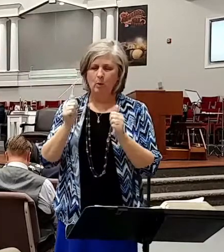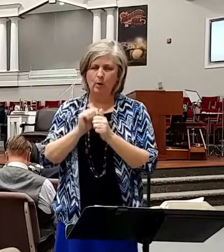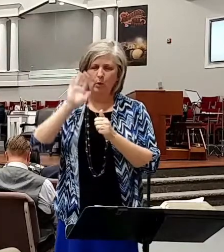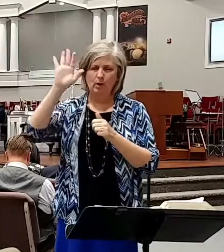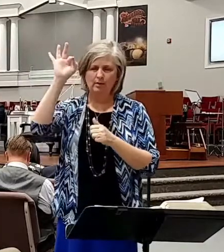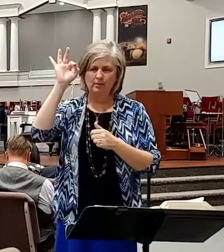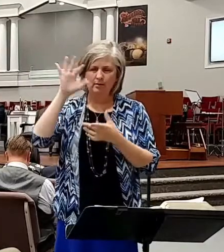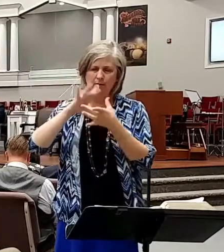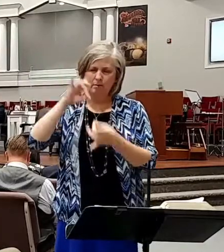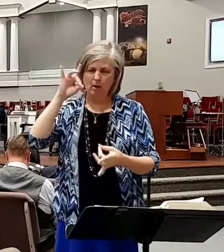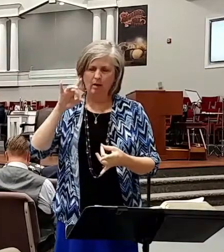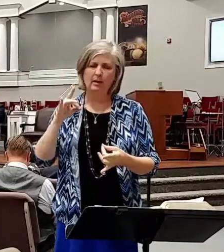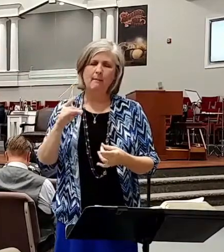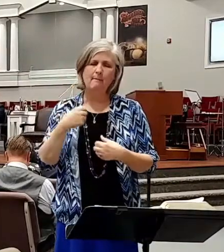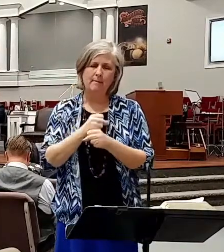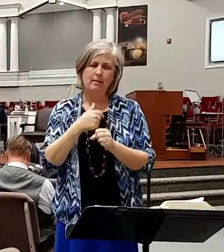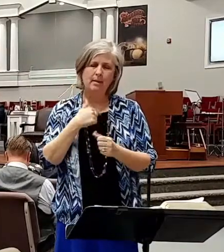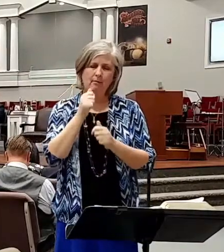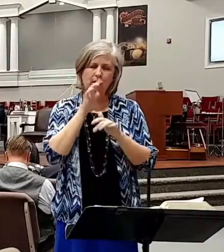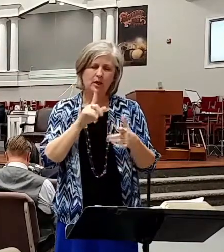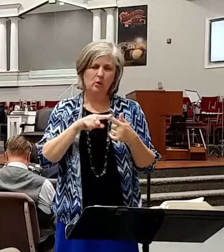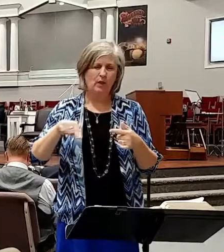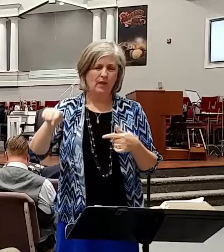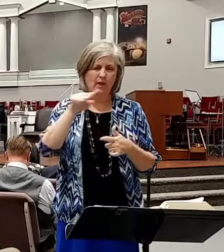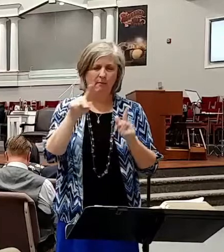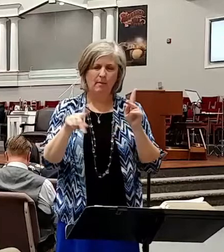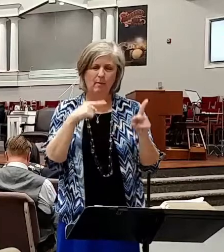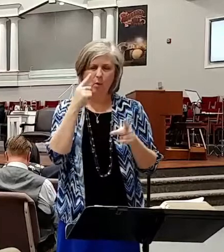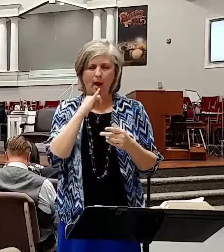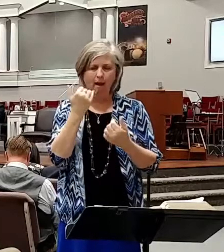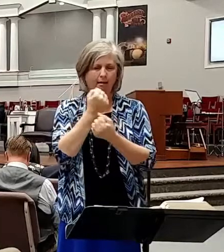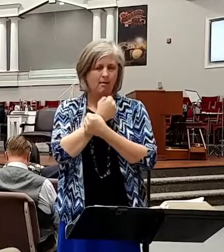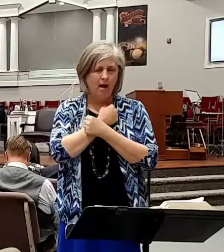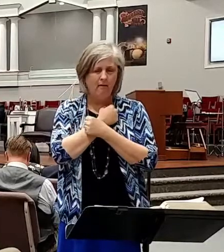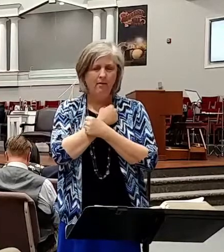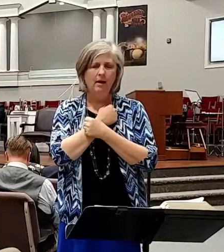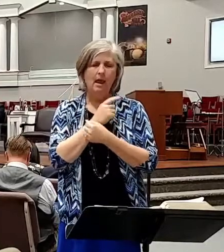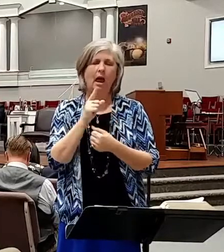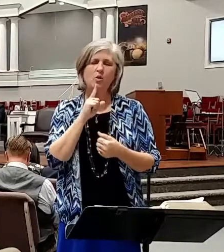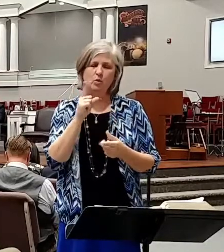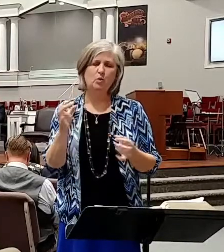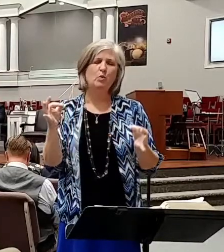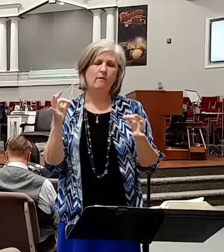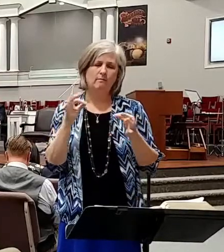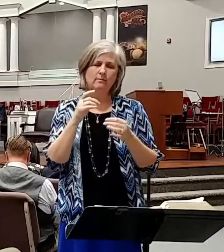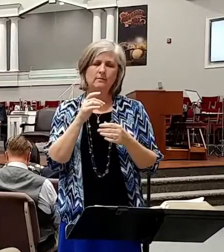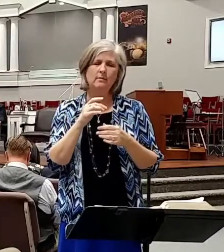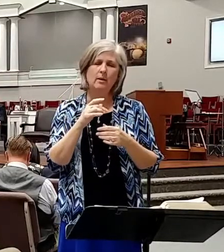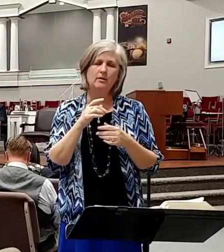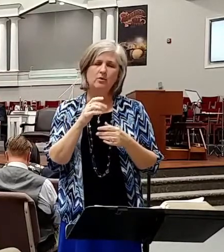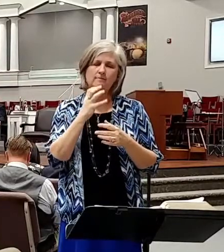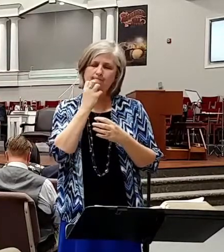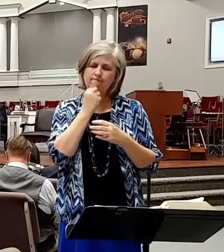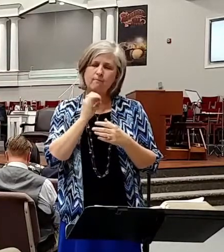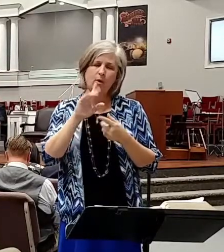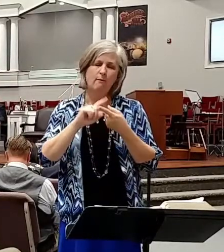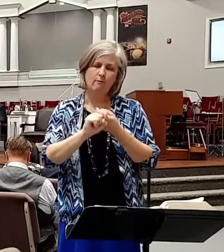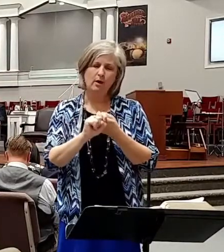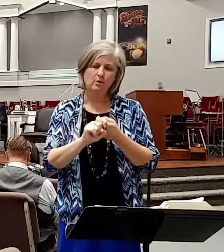out to be a blessing to these dear people who I love. And I value their friendship. And I want to be a blessing to them tonight. So help me